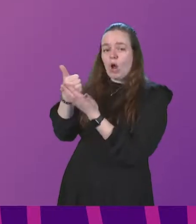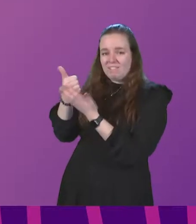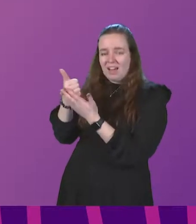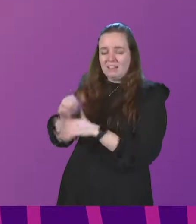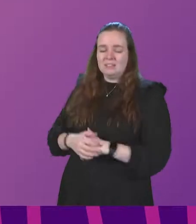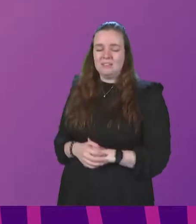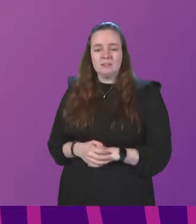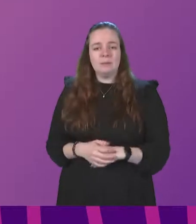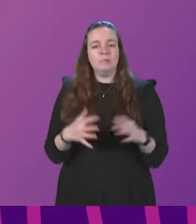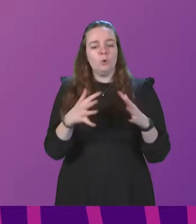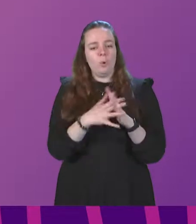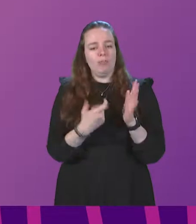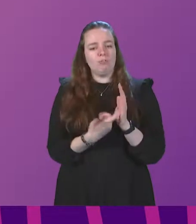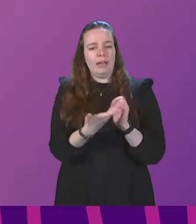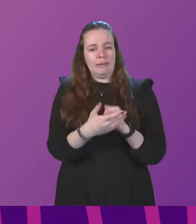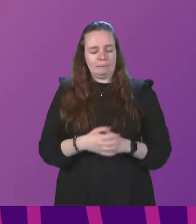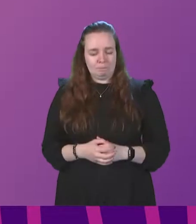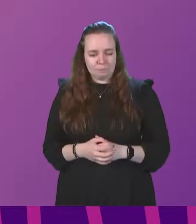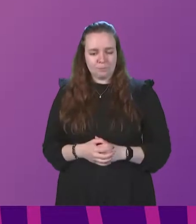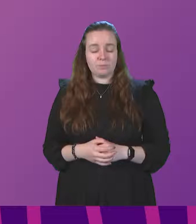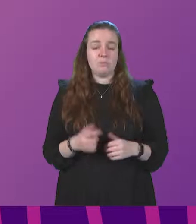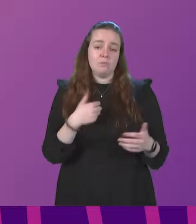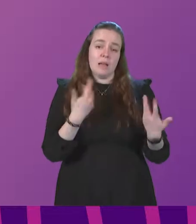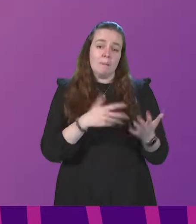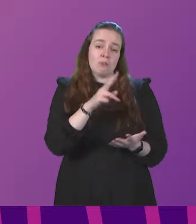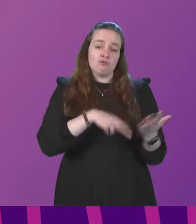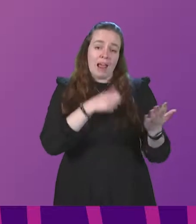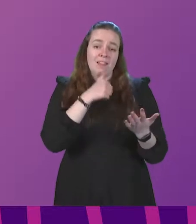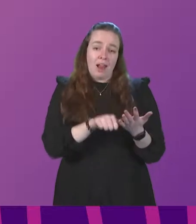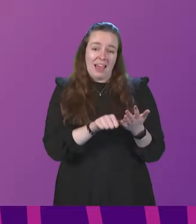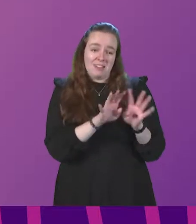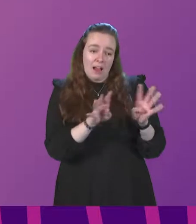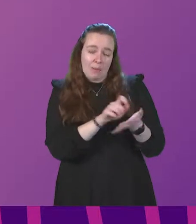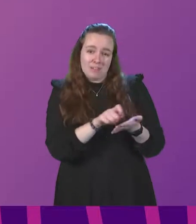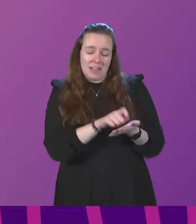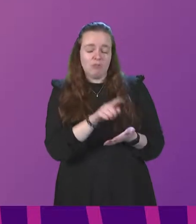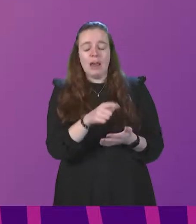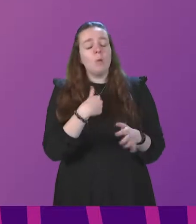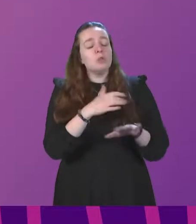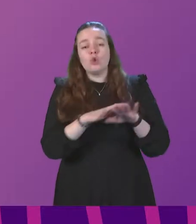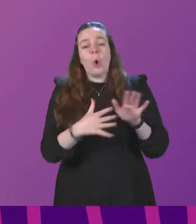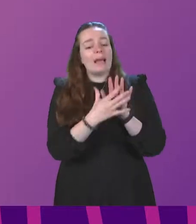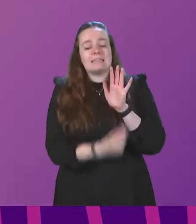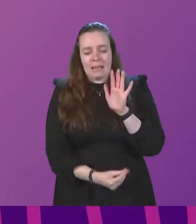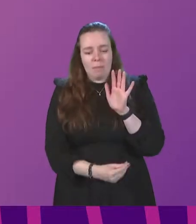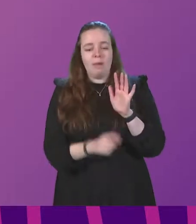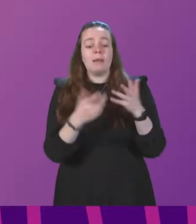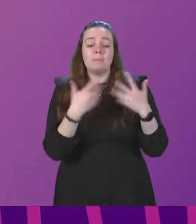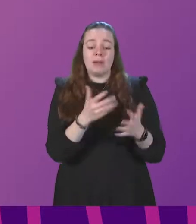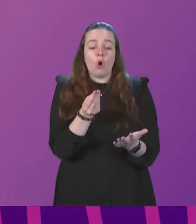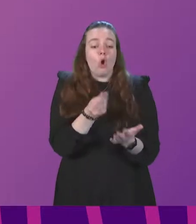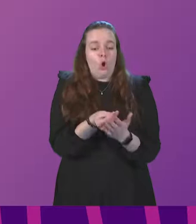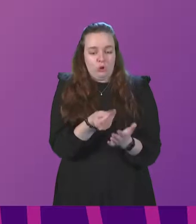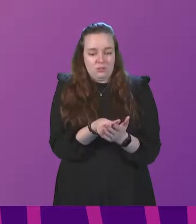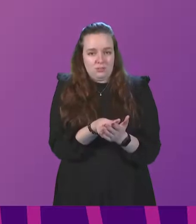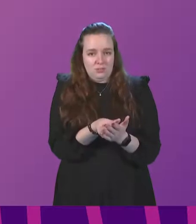Willie Rennie. I read the letter, Cabinet Secretary. It wasn't an example. It was costed. It